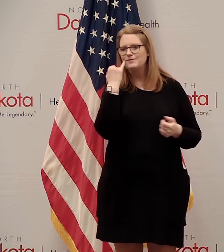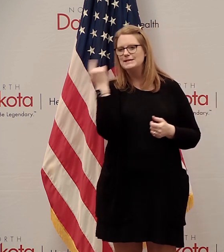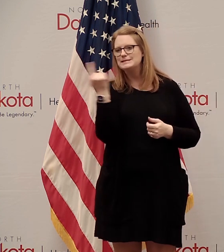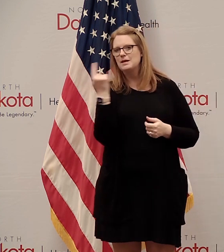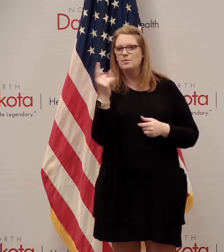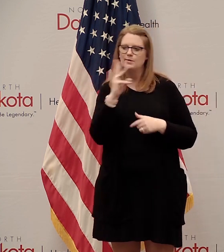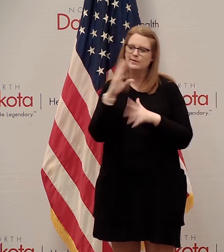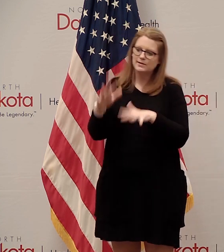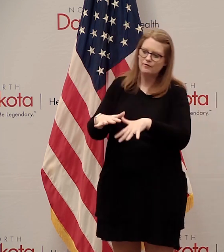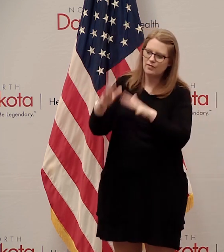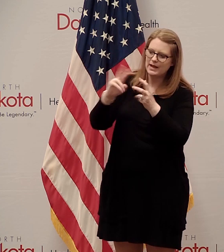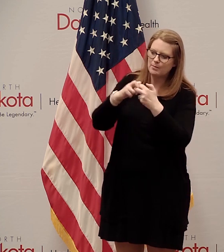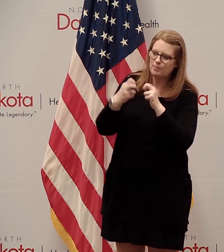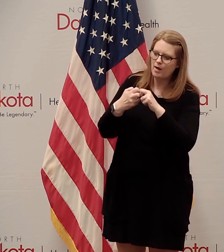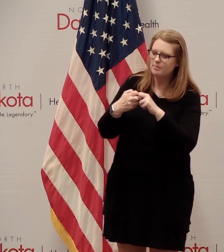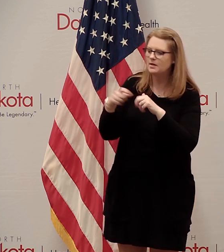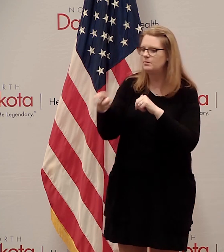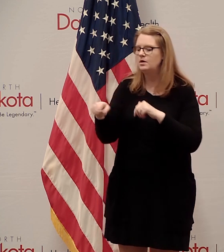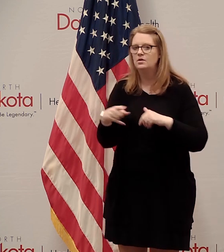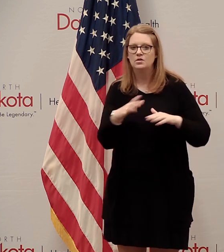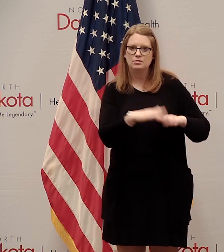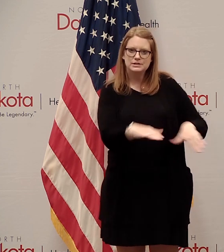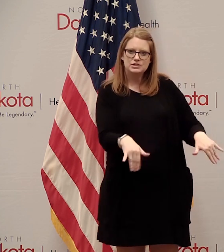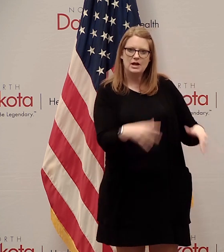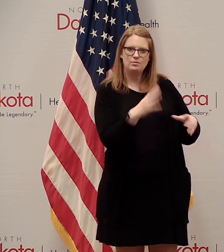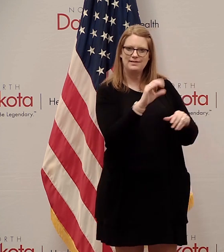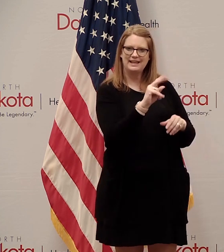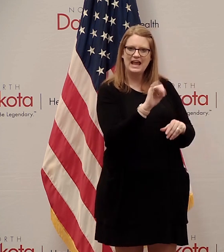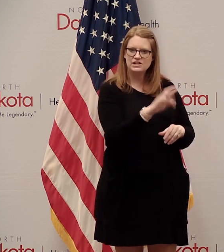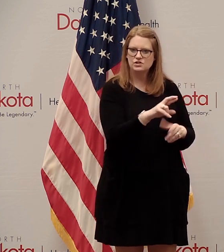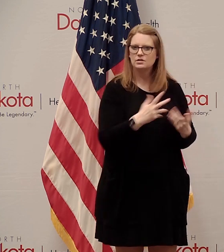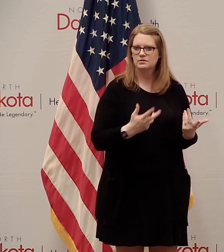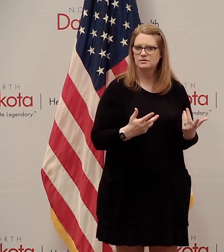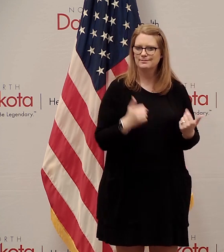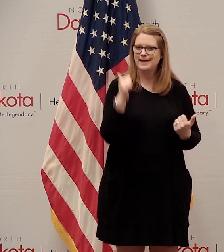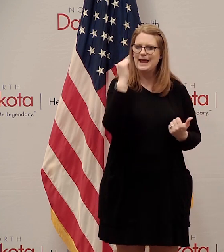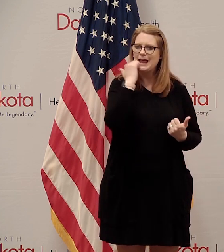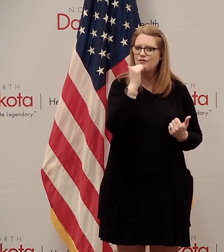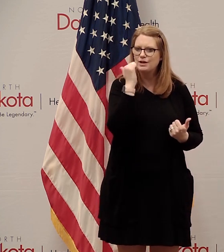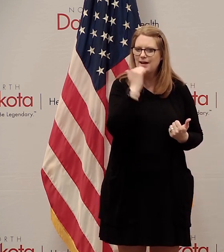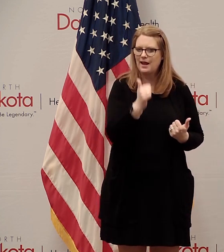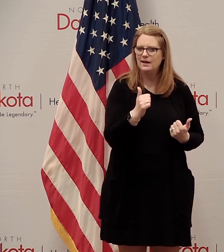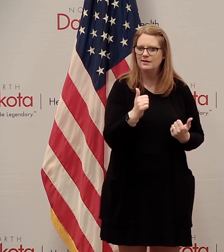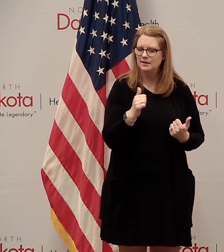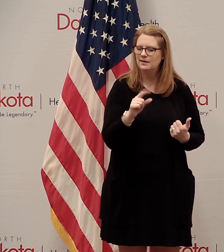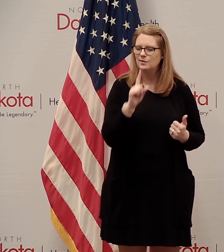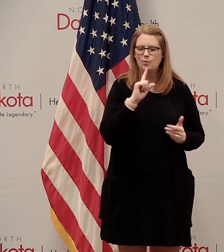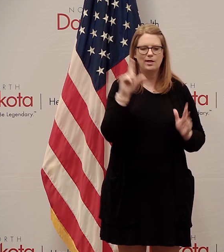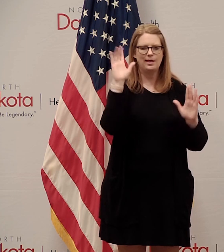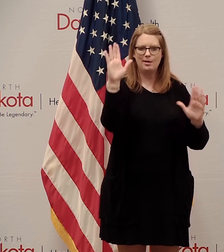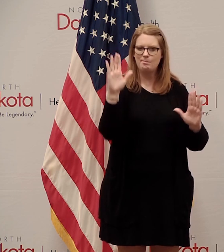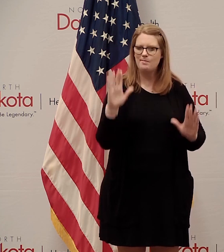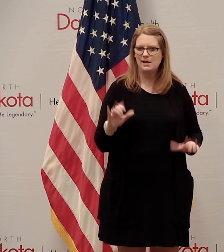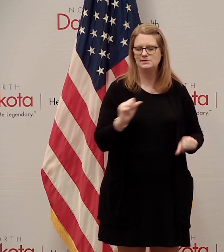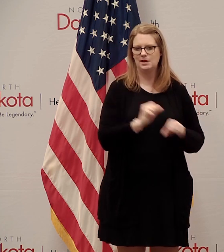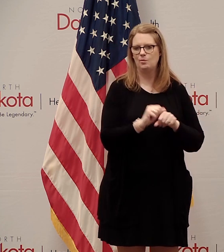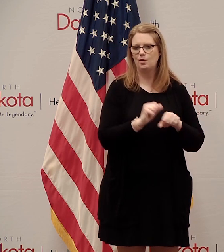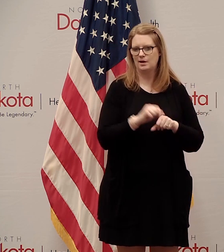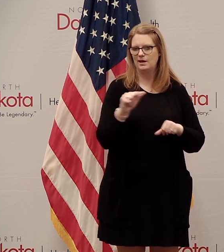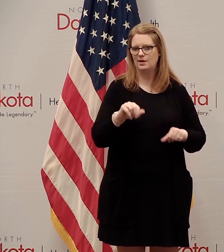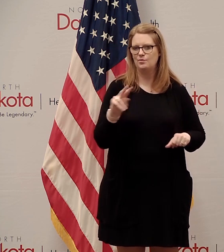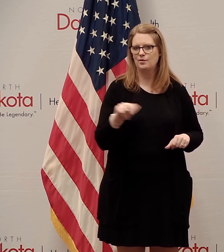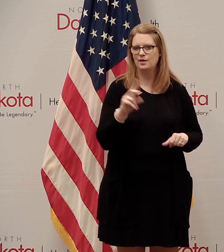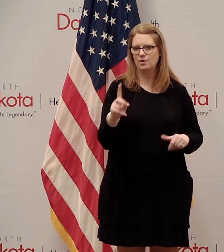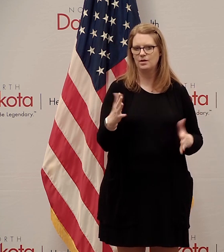who's got a flooding issue next door or whether it's a child with cancer. We know that every day there's remarkable things happening by North Dakotans. And we say